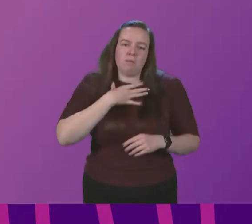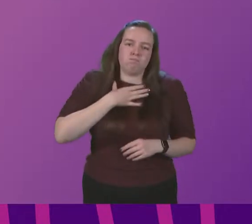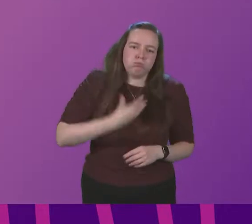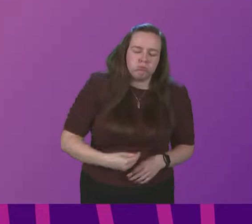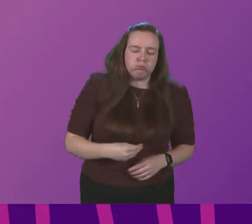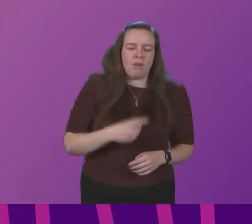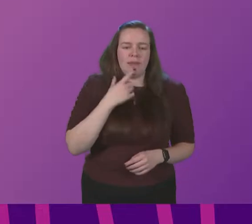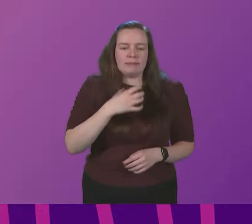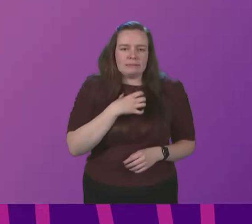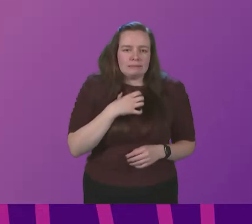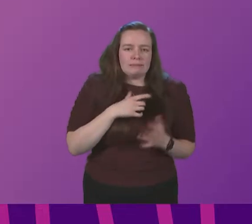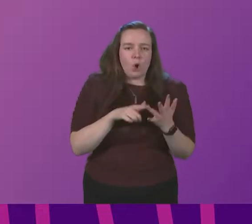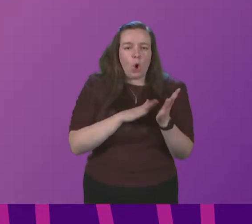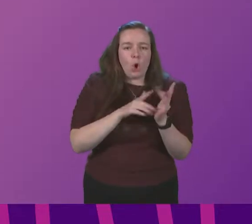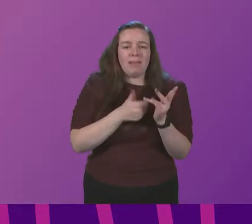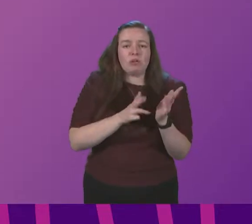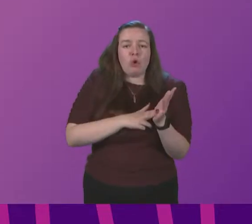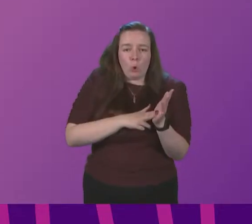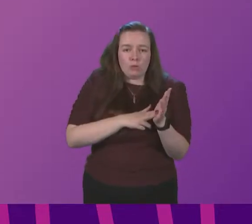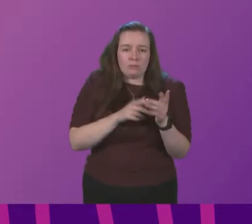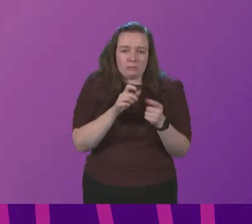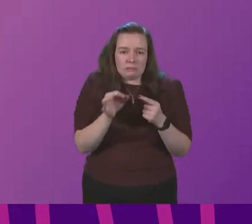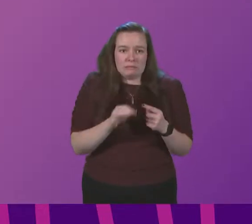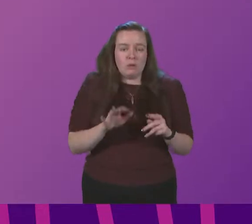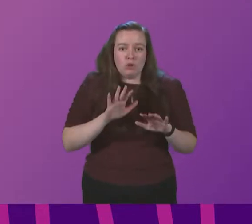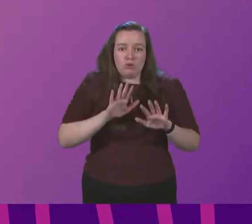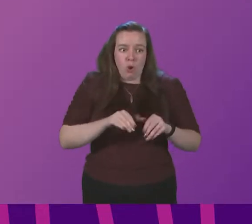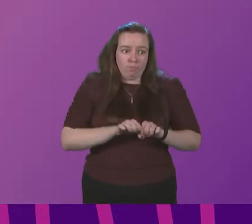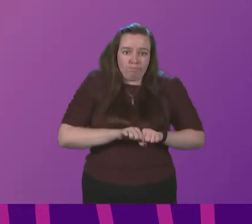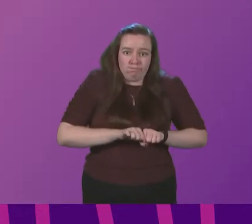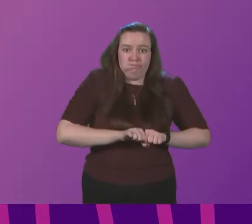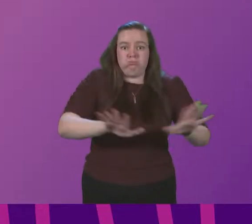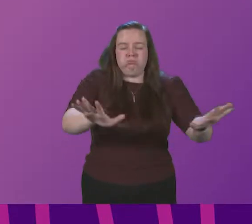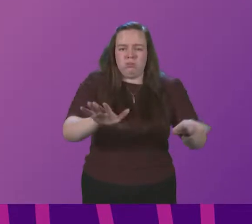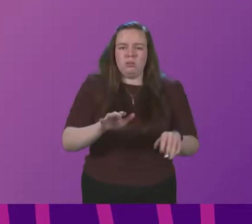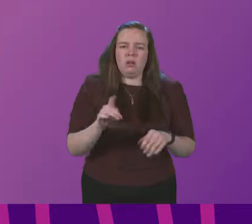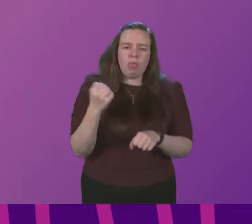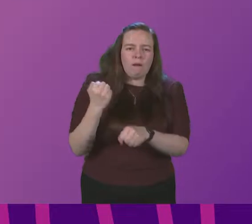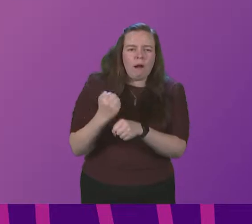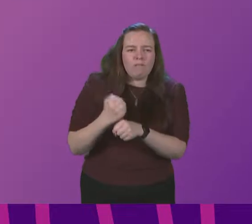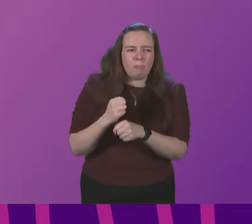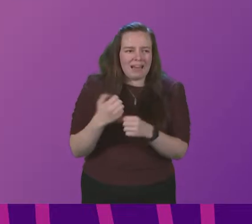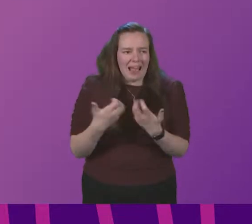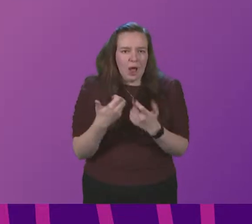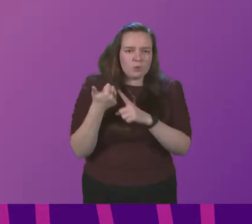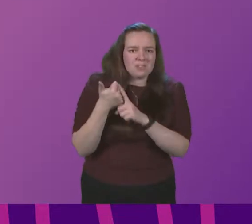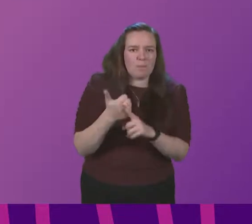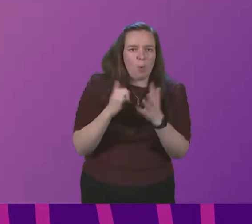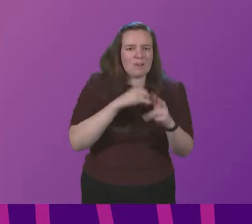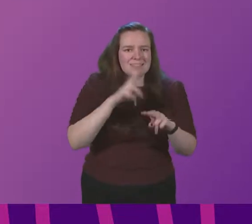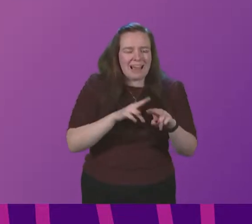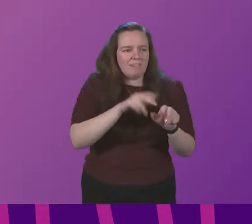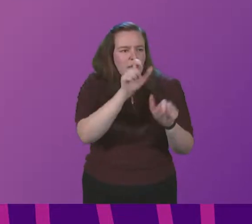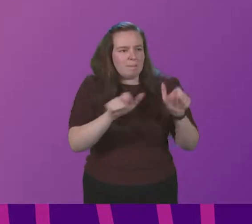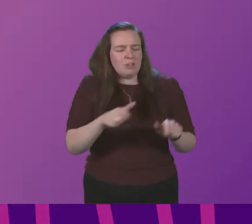trickle of omicron cases never mind a tsunami of infection what more will the government do to support staff and patients